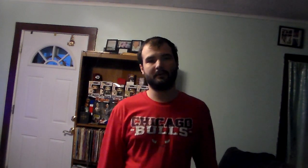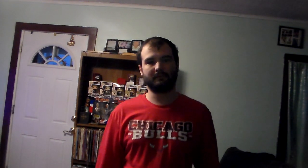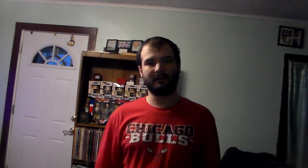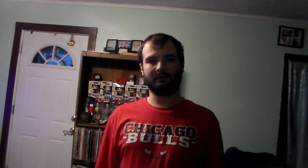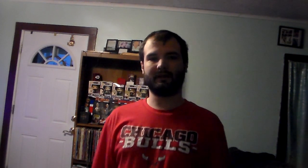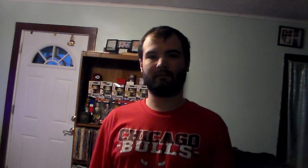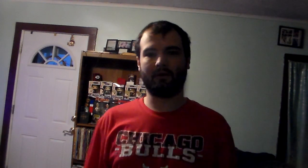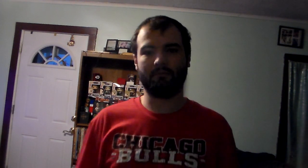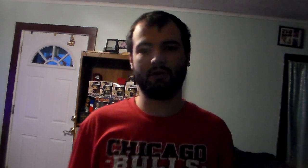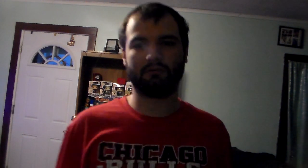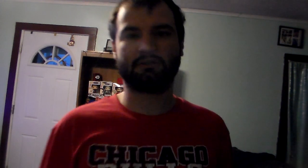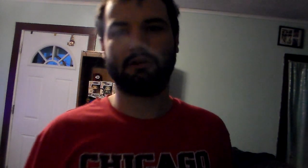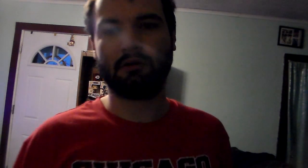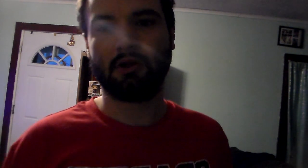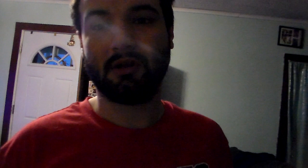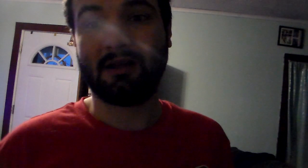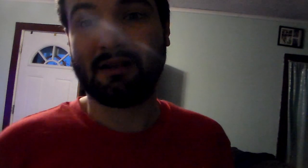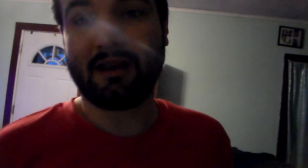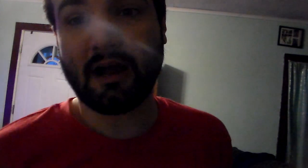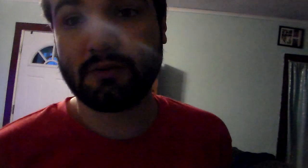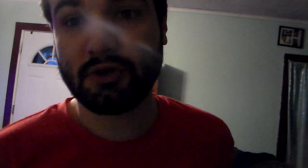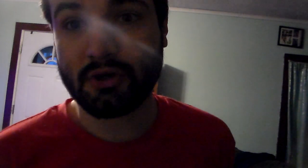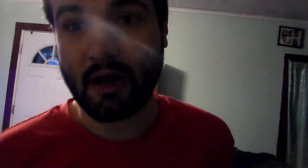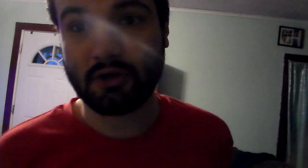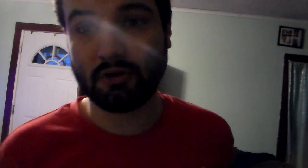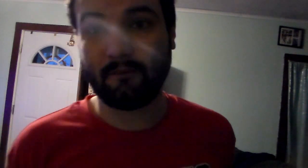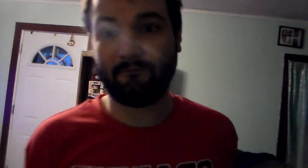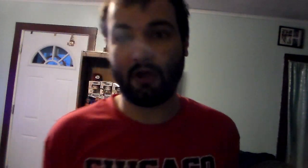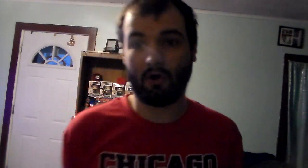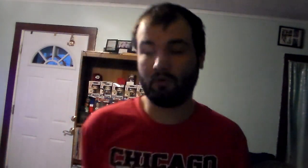people make the baseball moves that's what you're not doing Phil